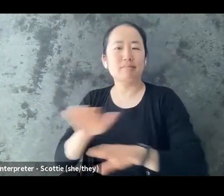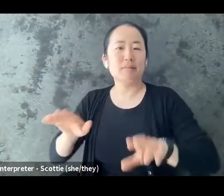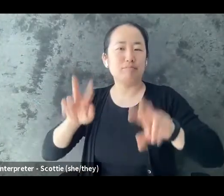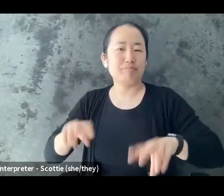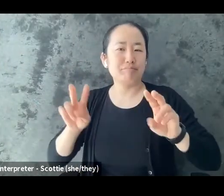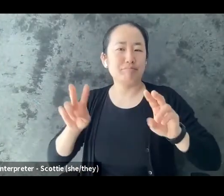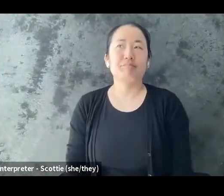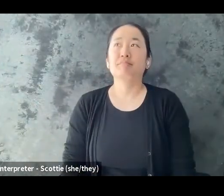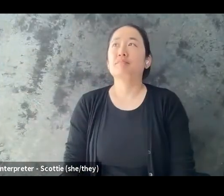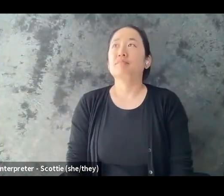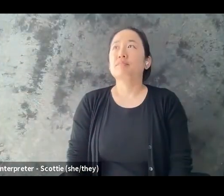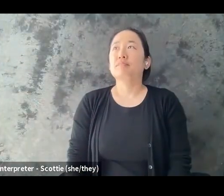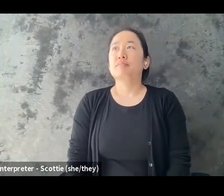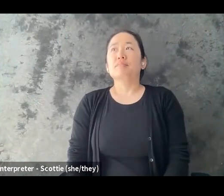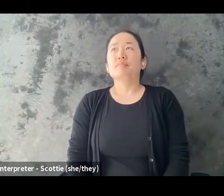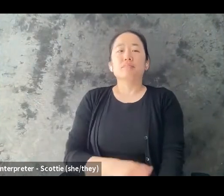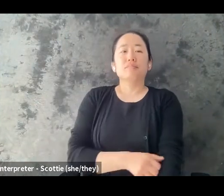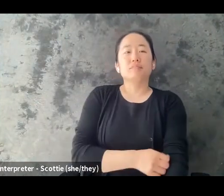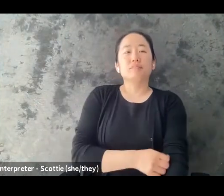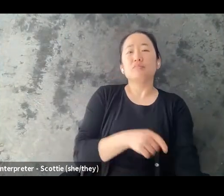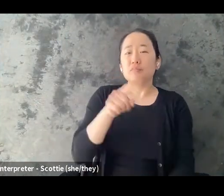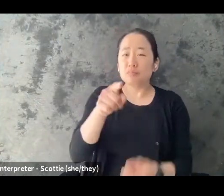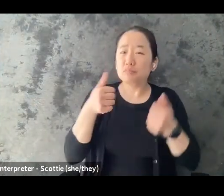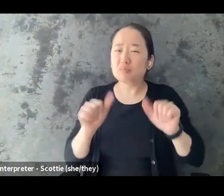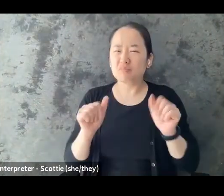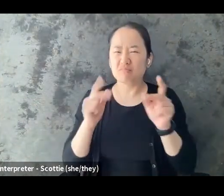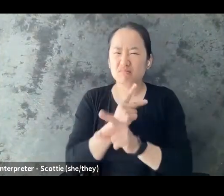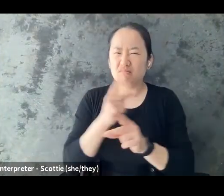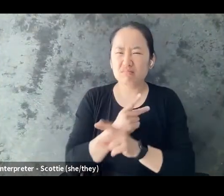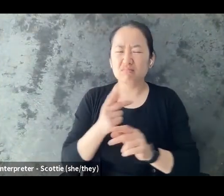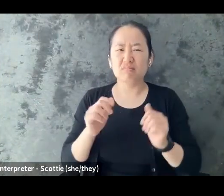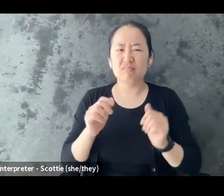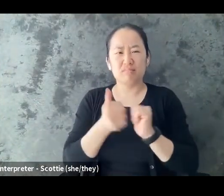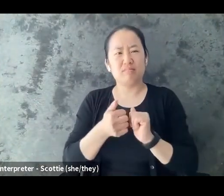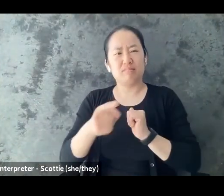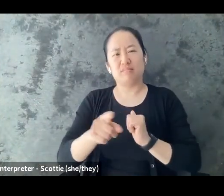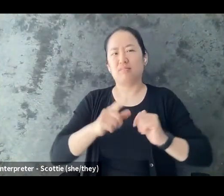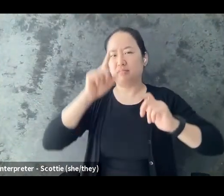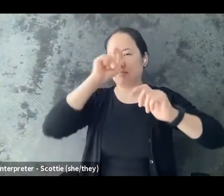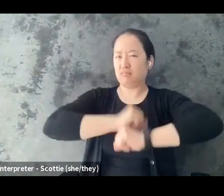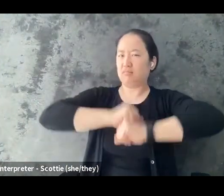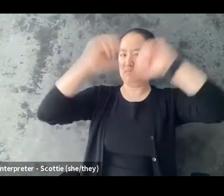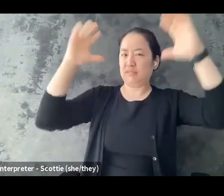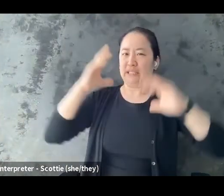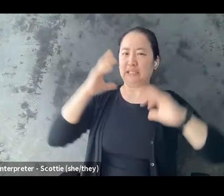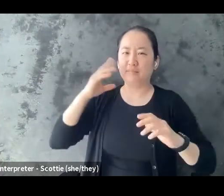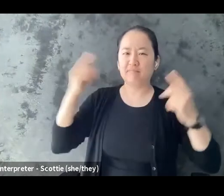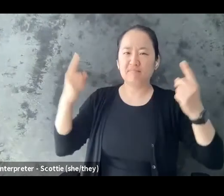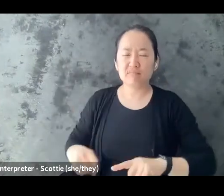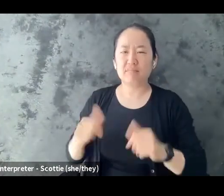so if you're trying to think of ways to maybe practice conceptualizing your experience especially if you haven't really thought